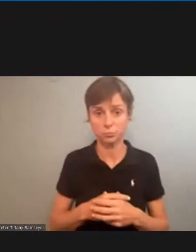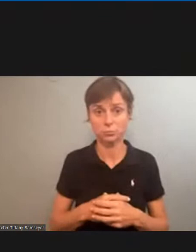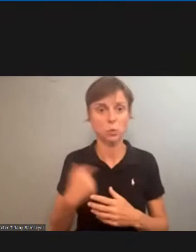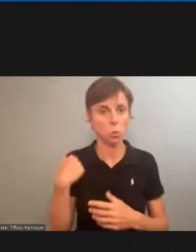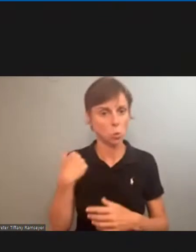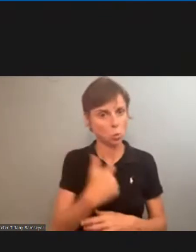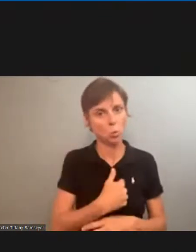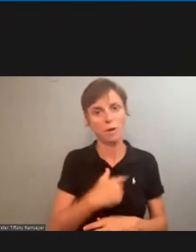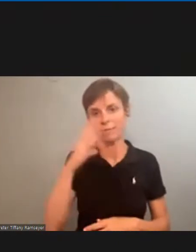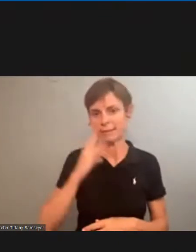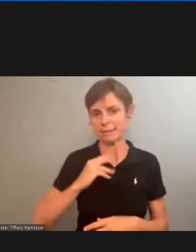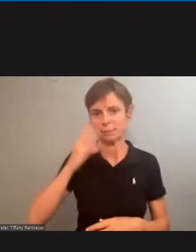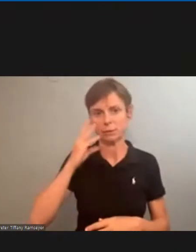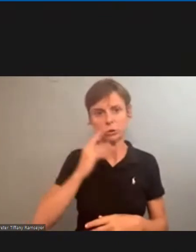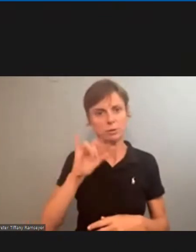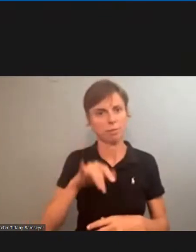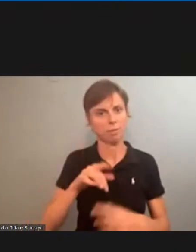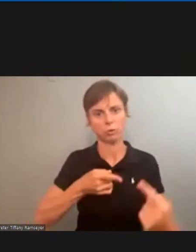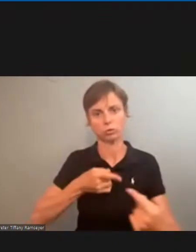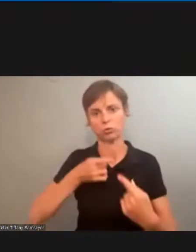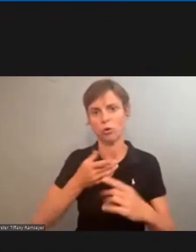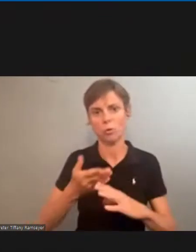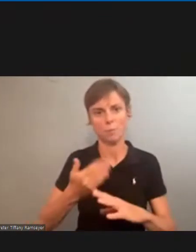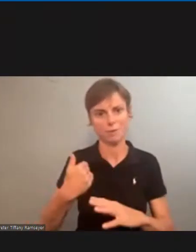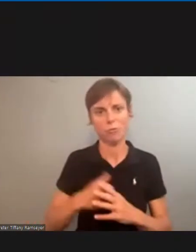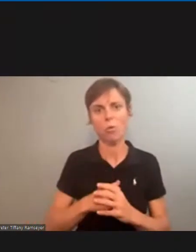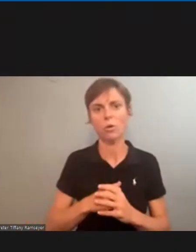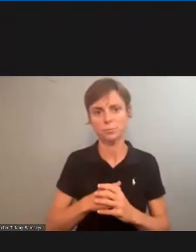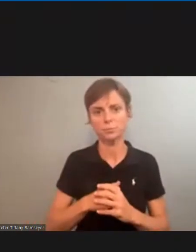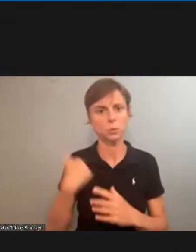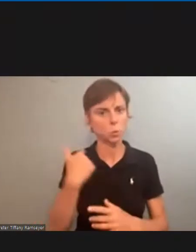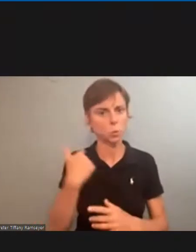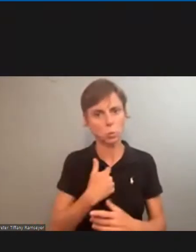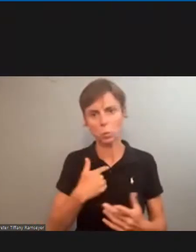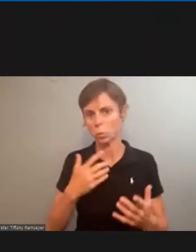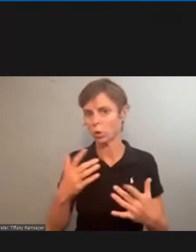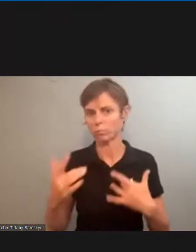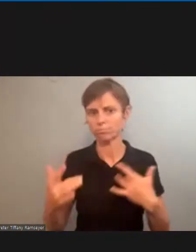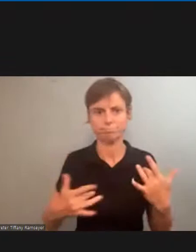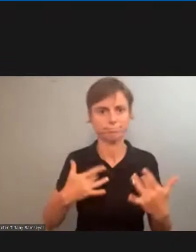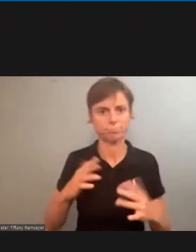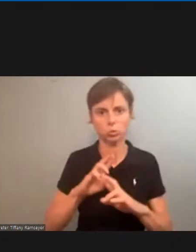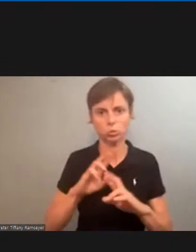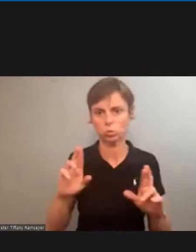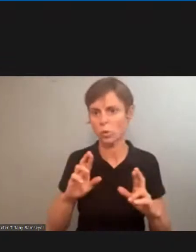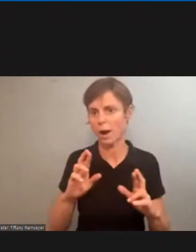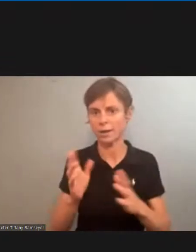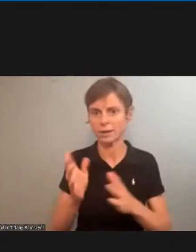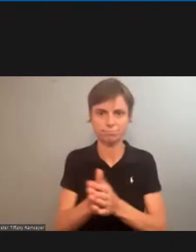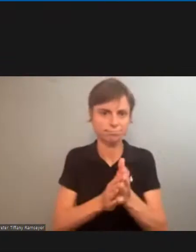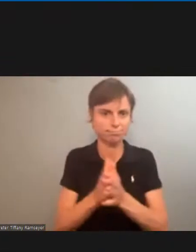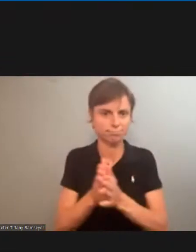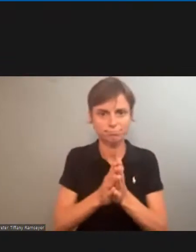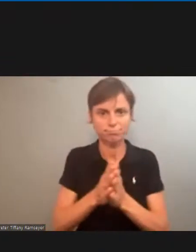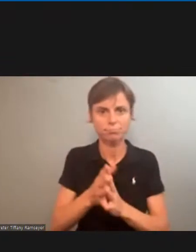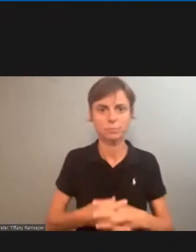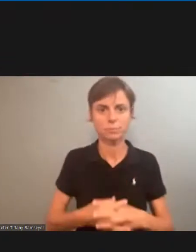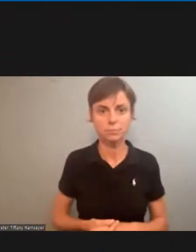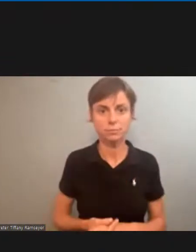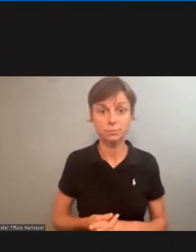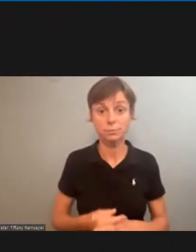this struggle before together. And we're fired up and ready to go. And hopefully,